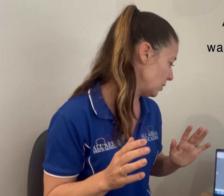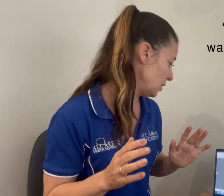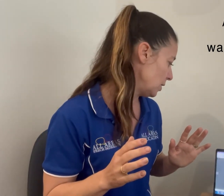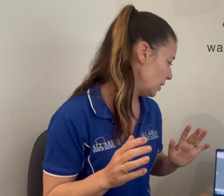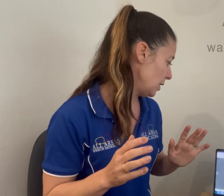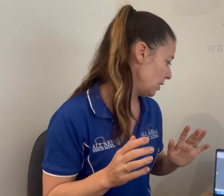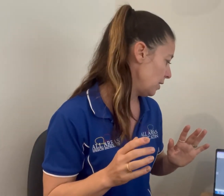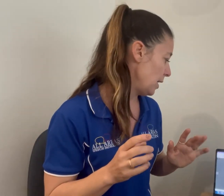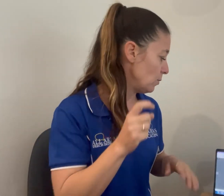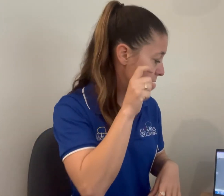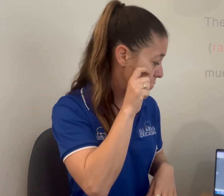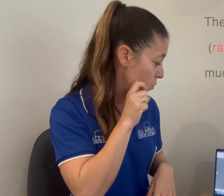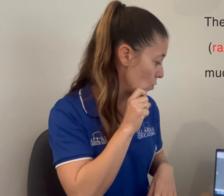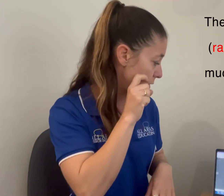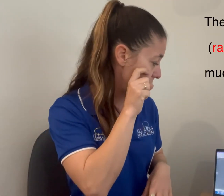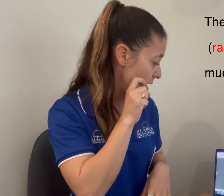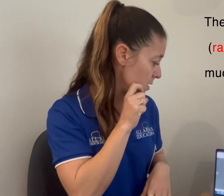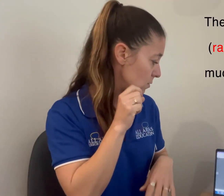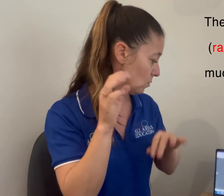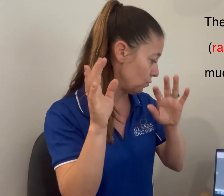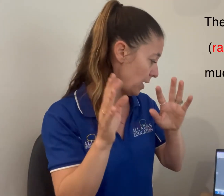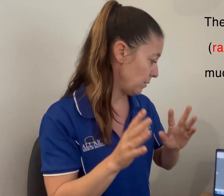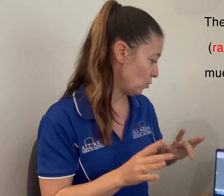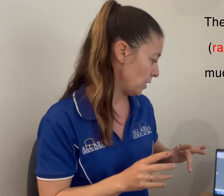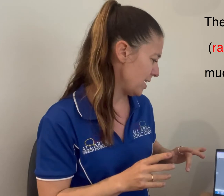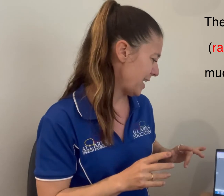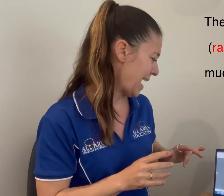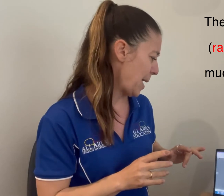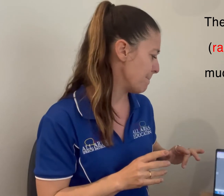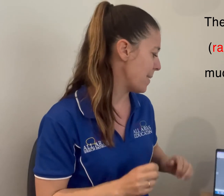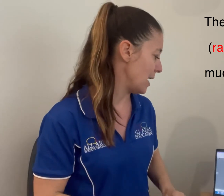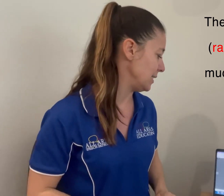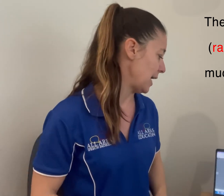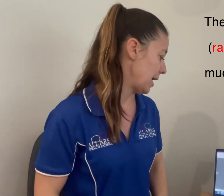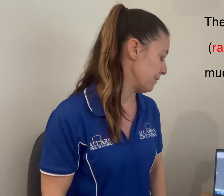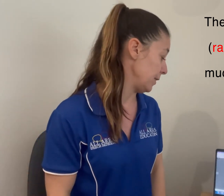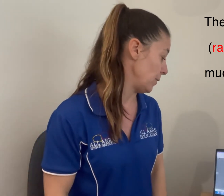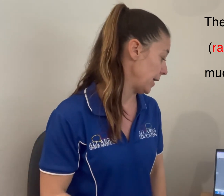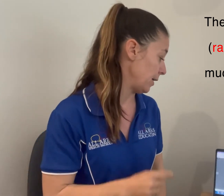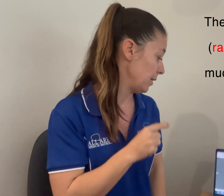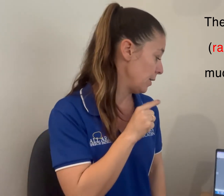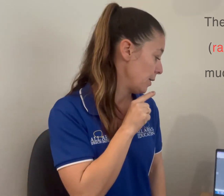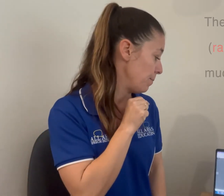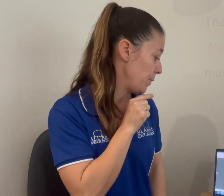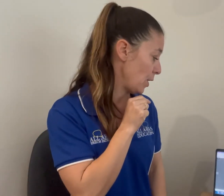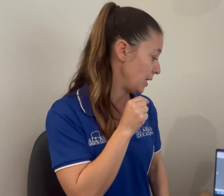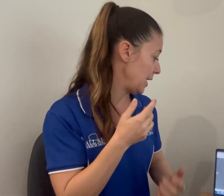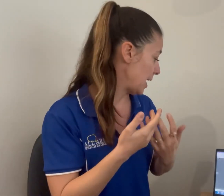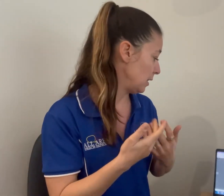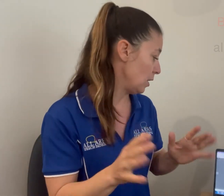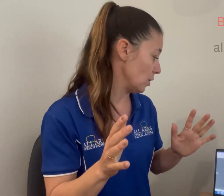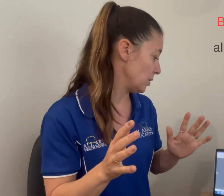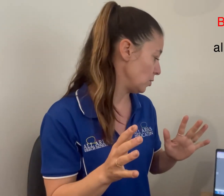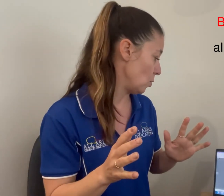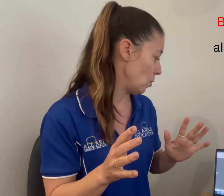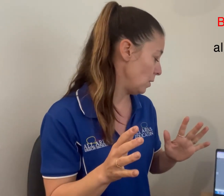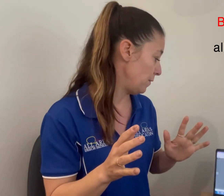There was water or rainwater and mud everywhere. Birdie had lost all of her